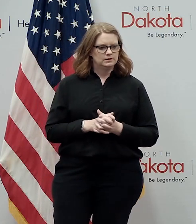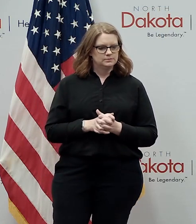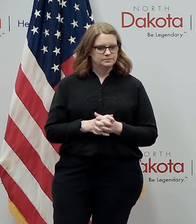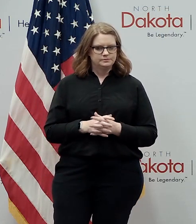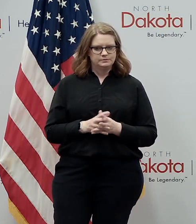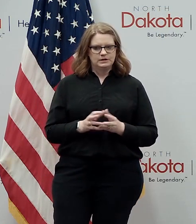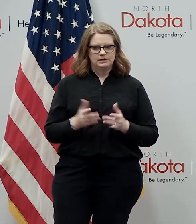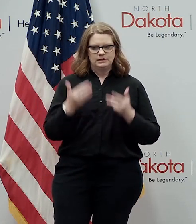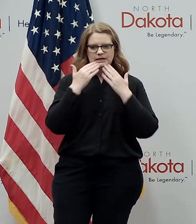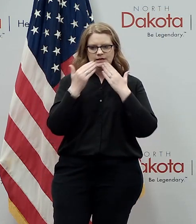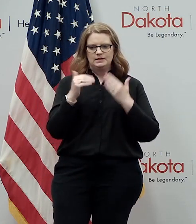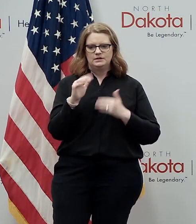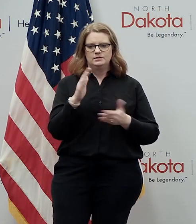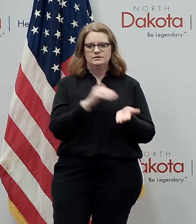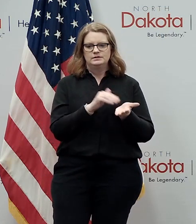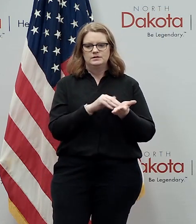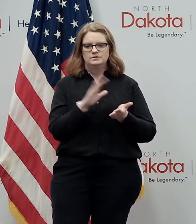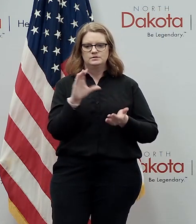thank you dr connell